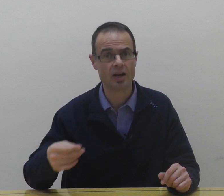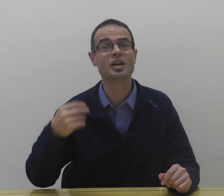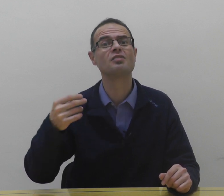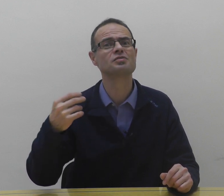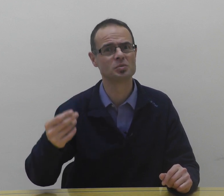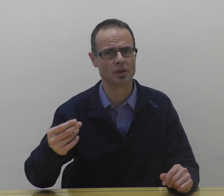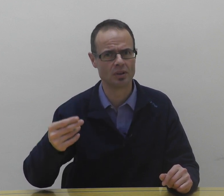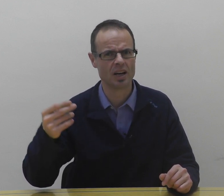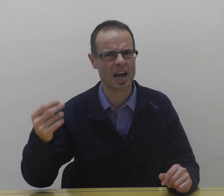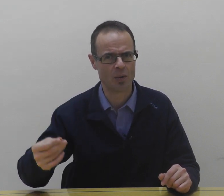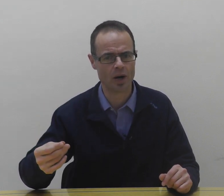a comfortable airway.